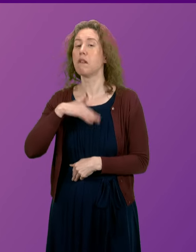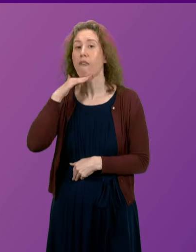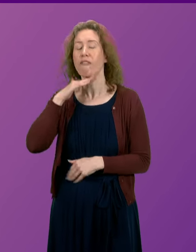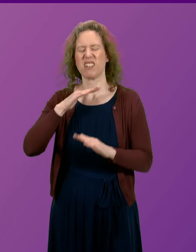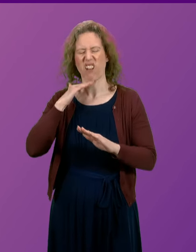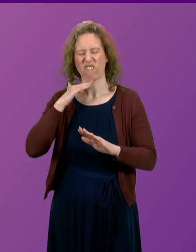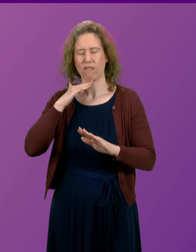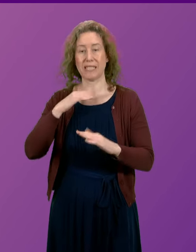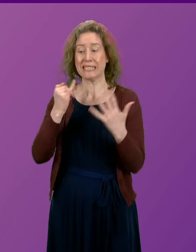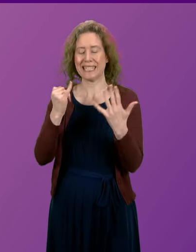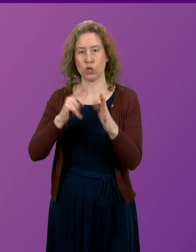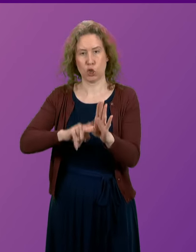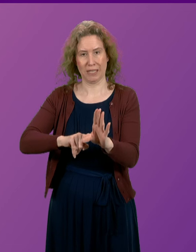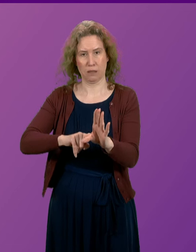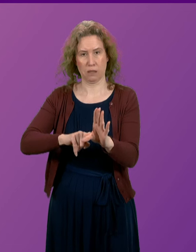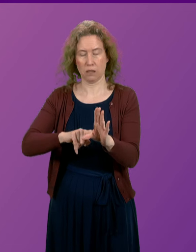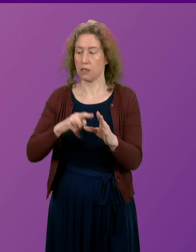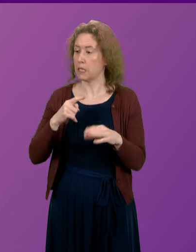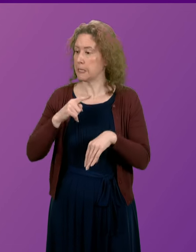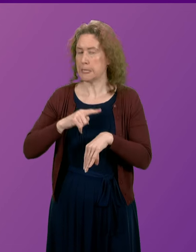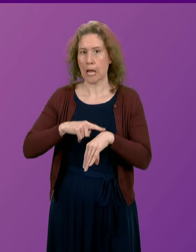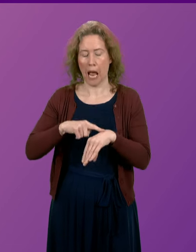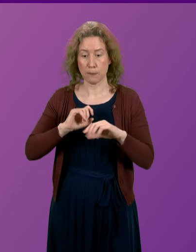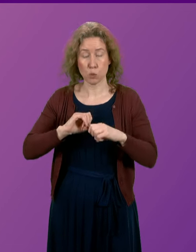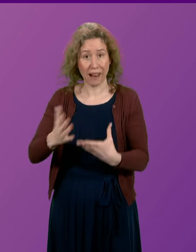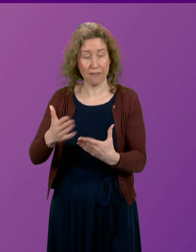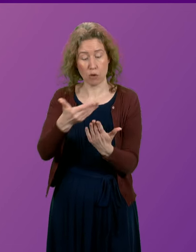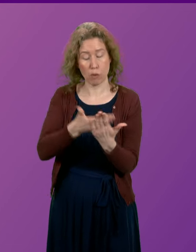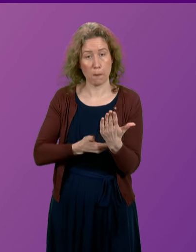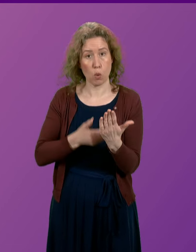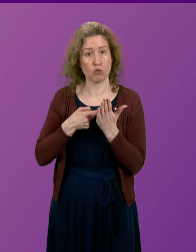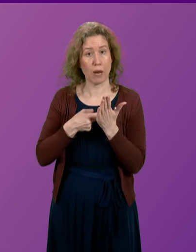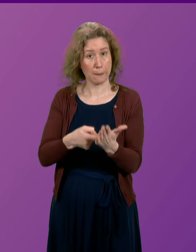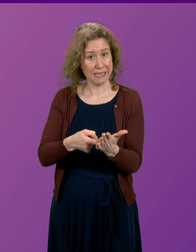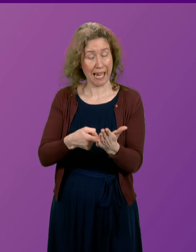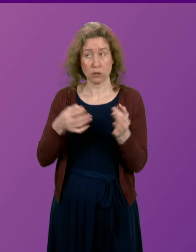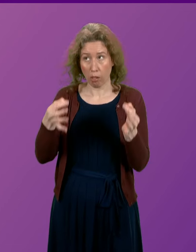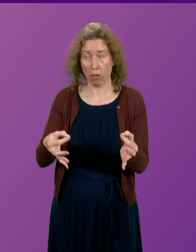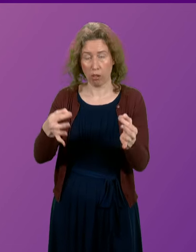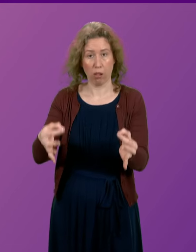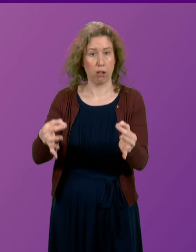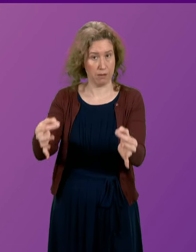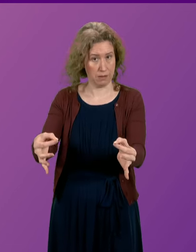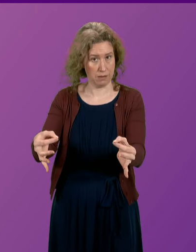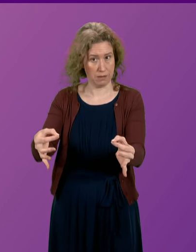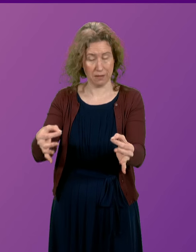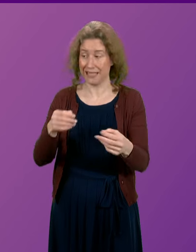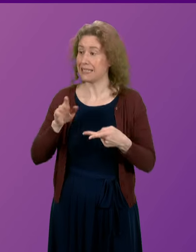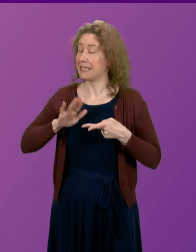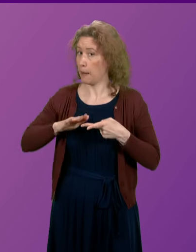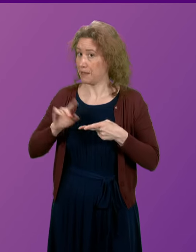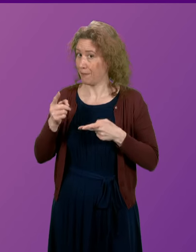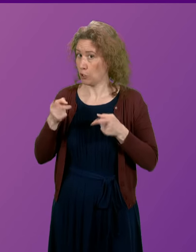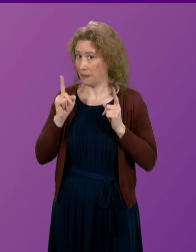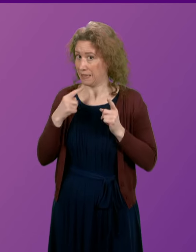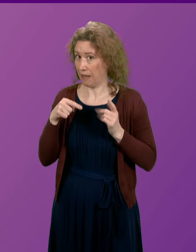It has been six years, and the timescales for delivering the report recommendations keep shifting. This is the Deputy First Minister